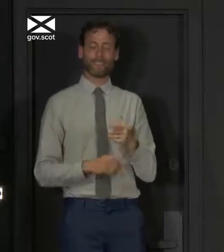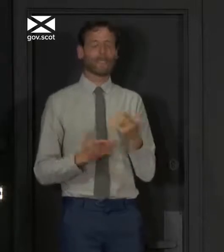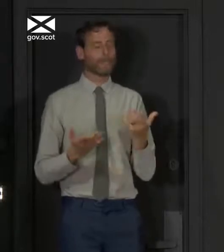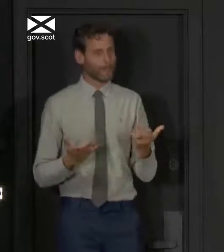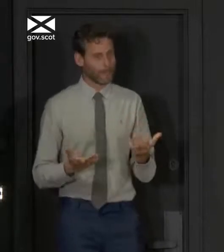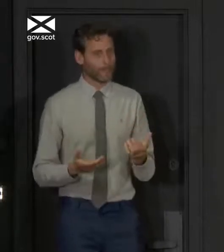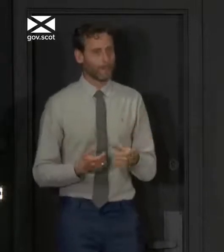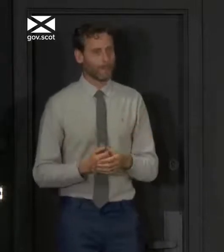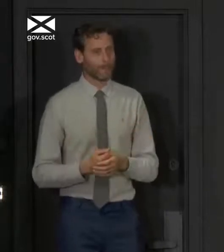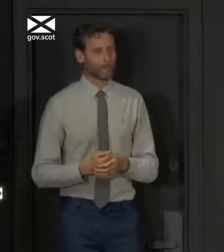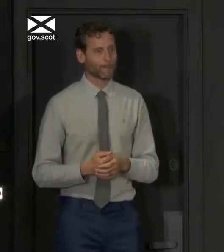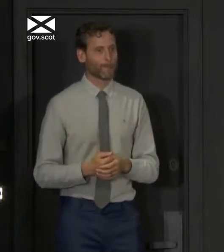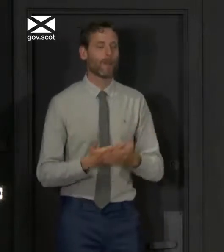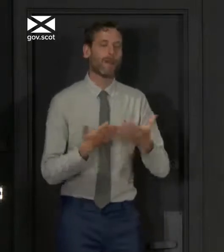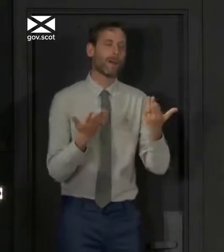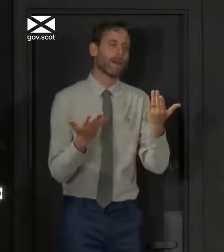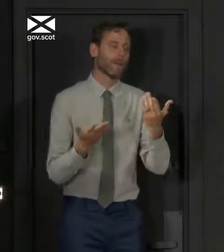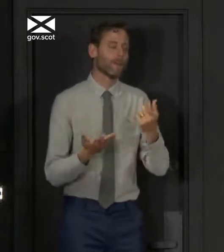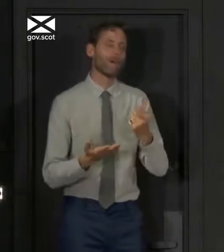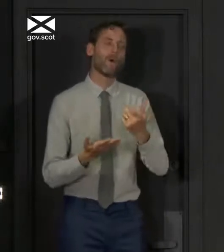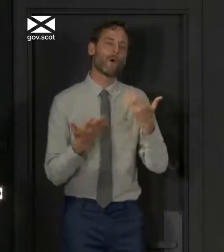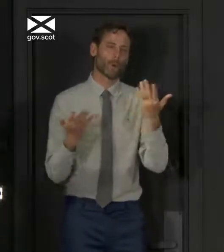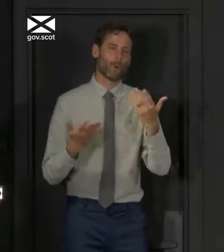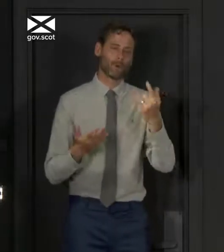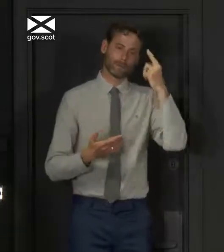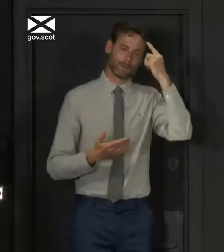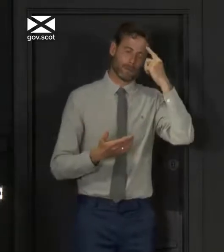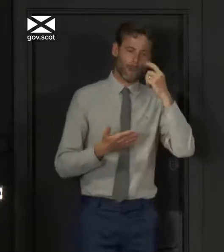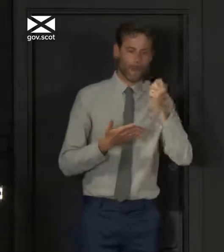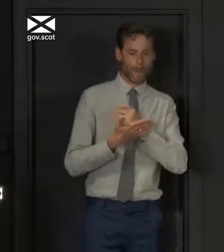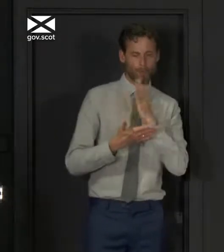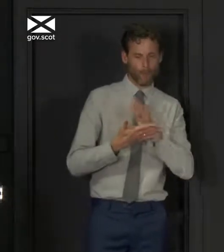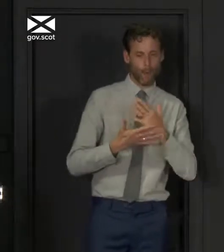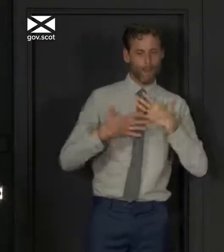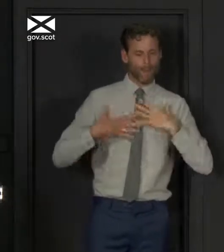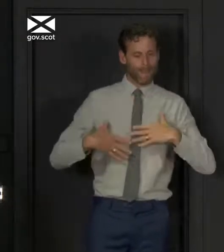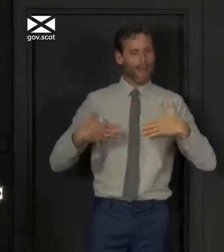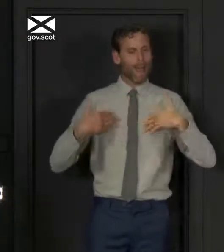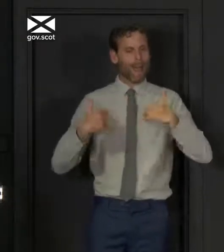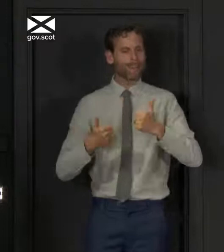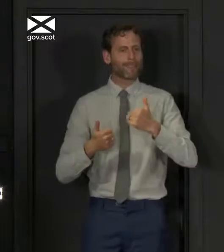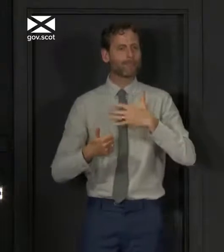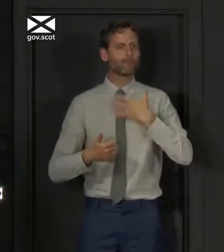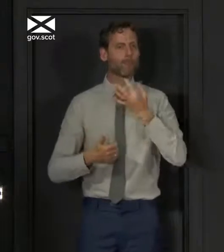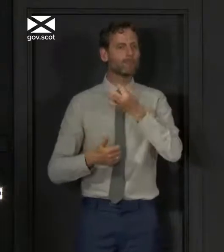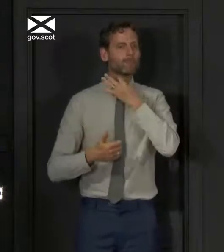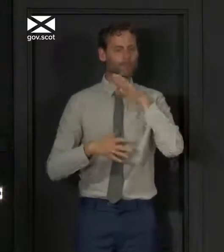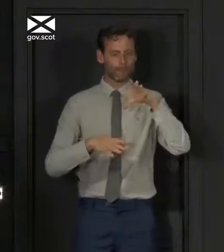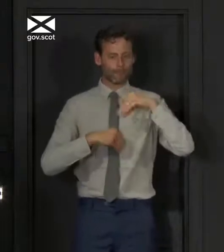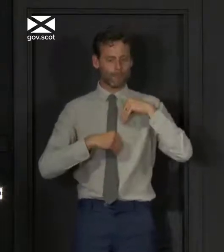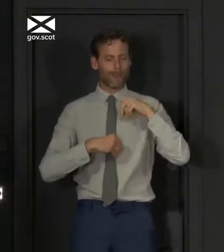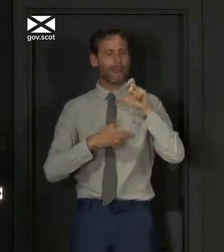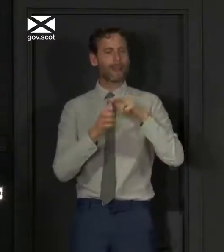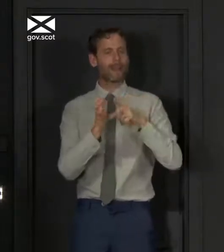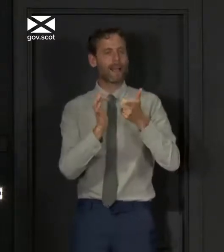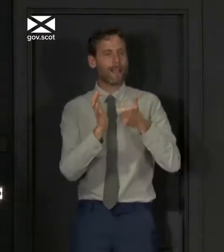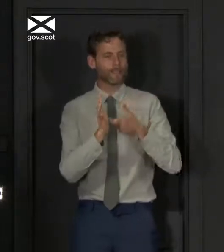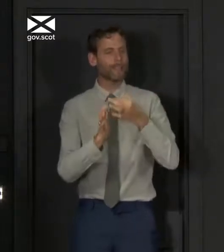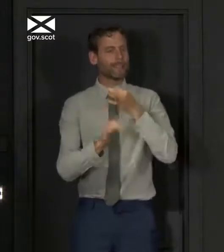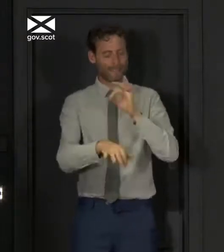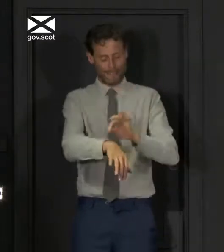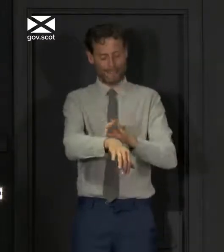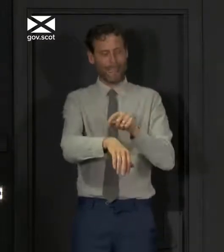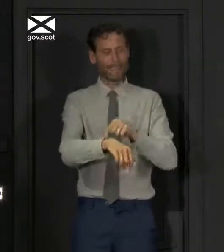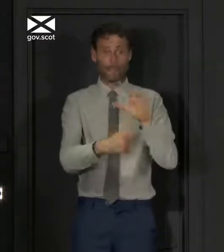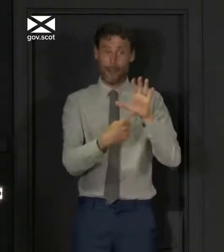regulation around that to protect yourself from the obvious risks of sunbathing around skin cancer is very